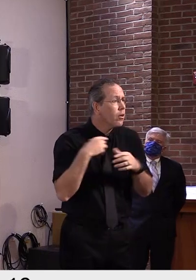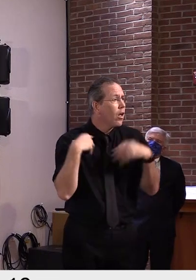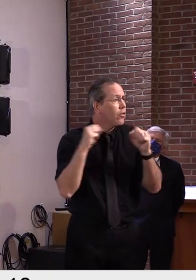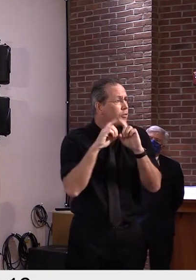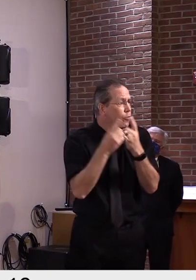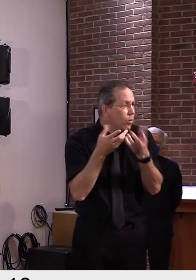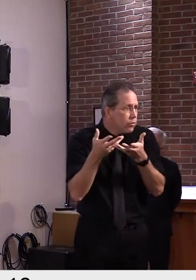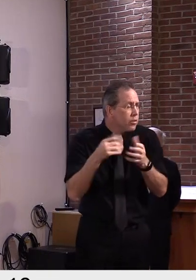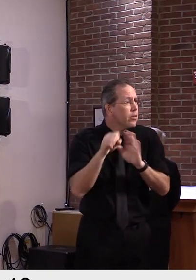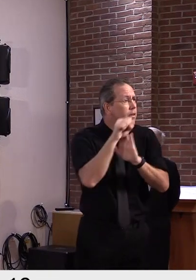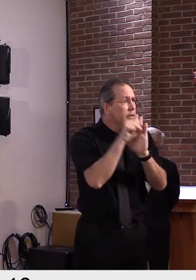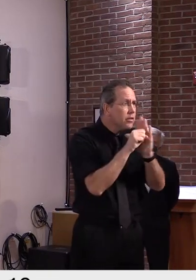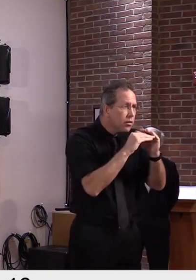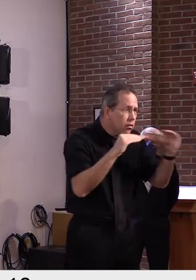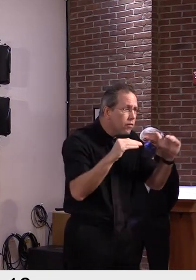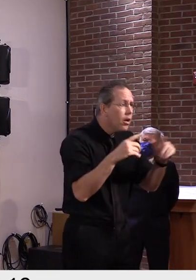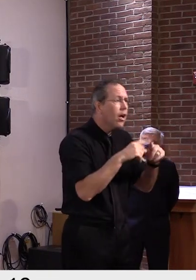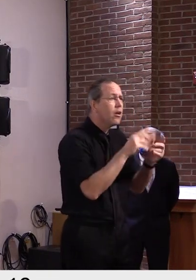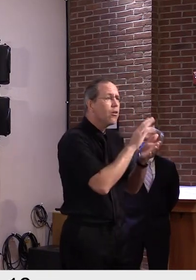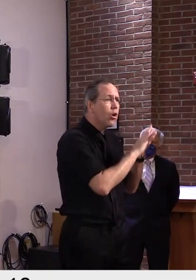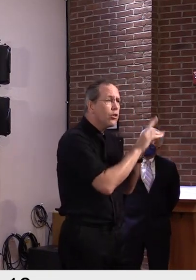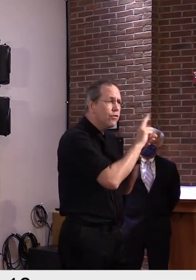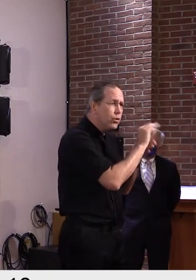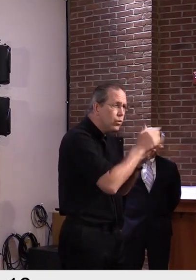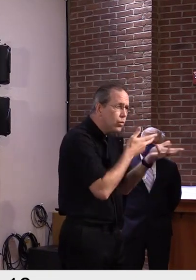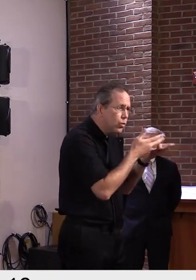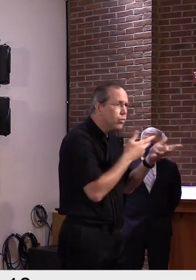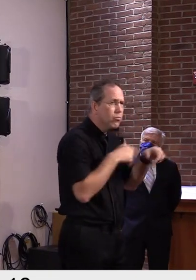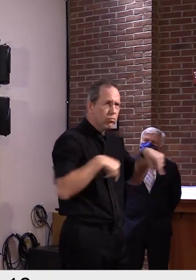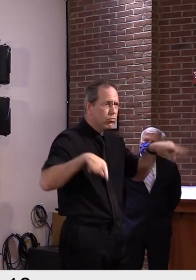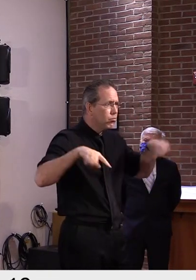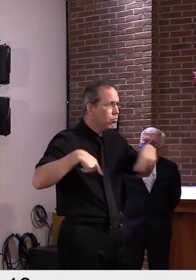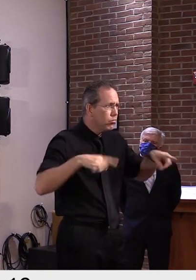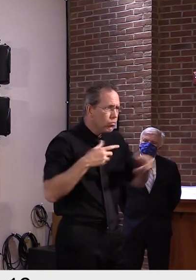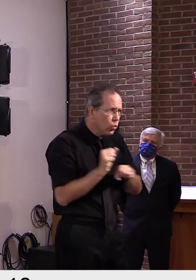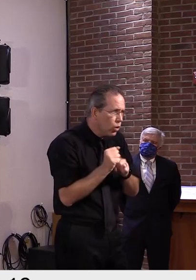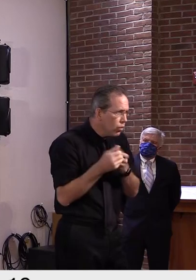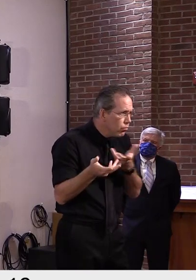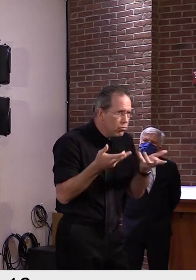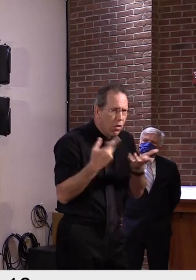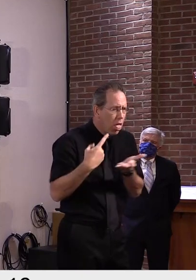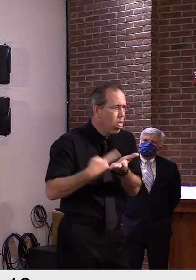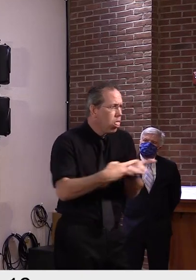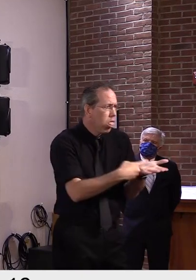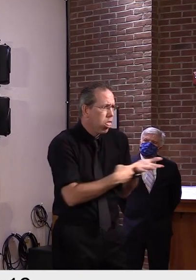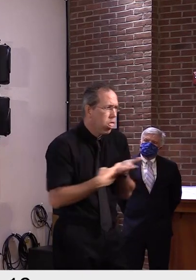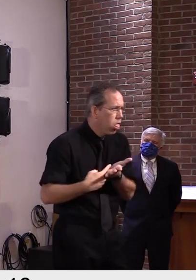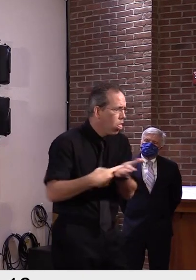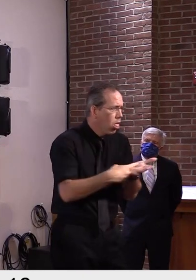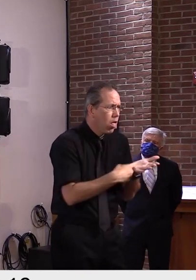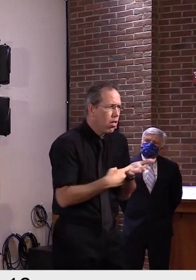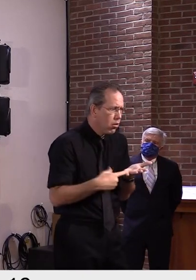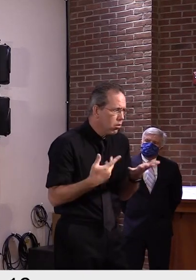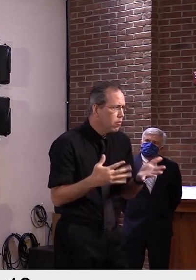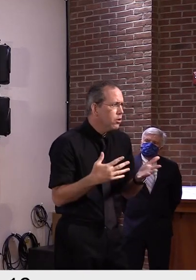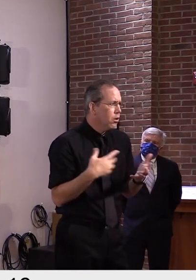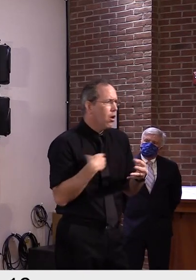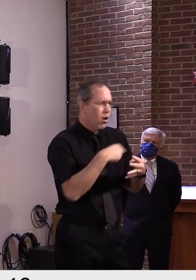the city of Burlington, the universities that are present in that area. And they're all incredibly productive.